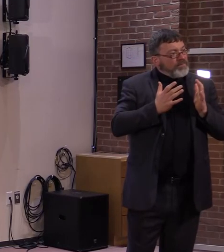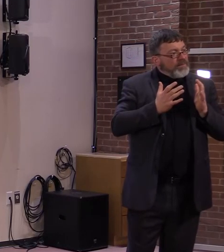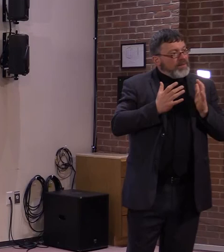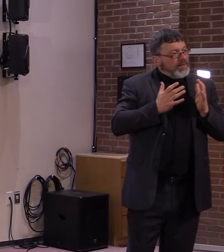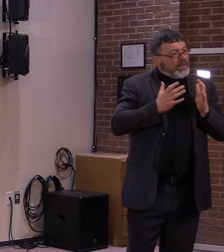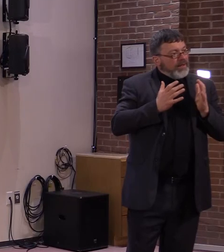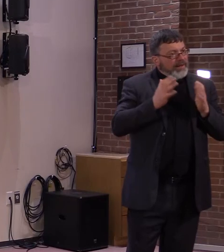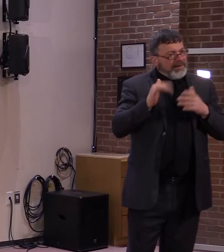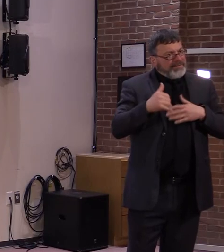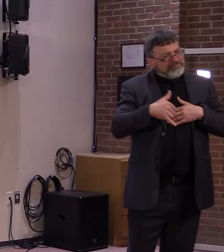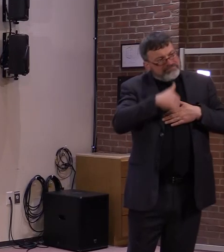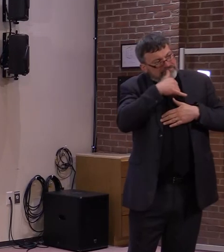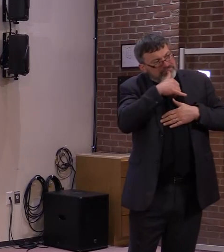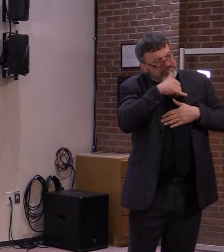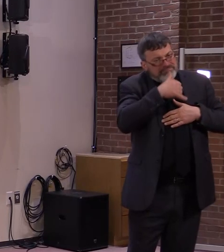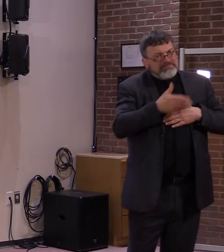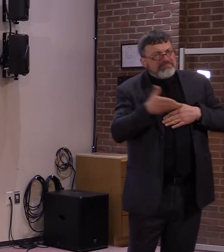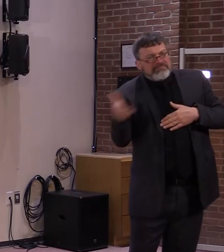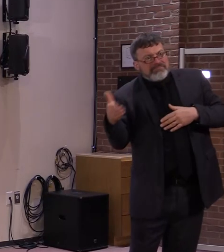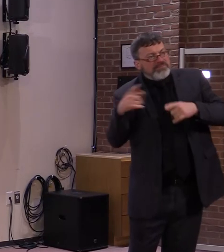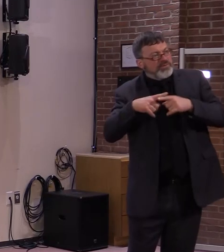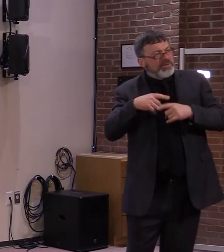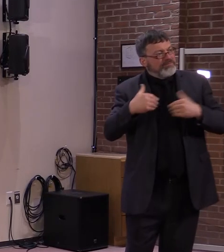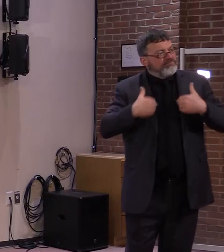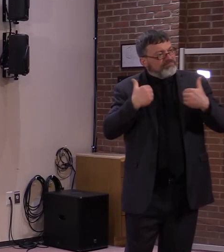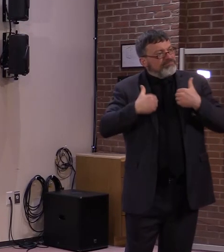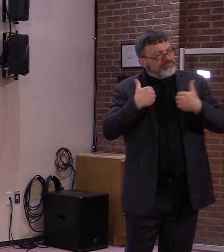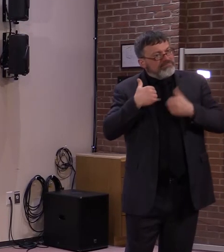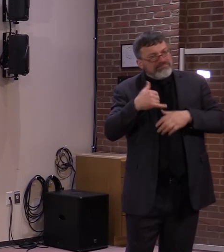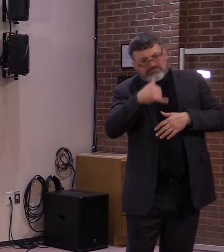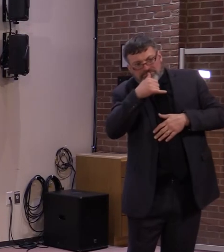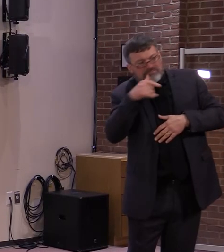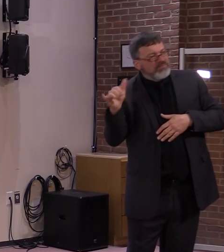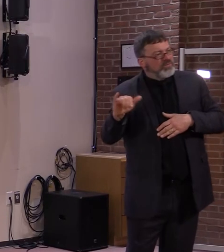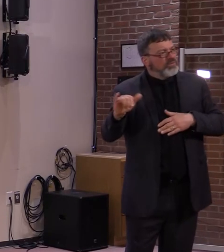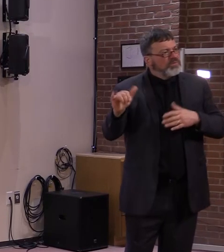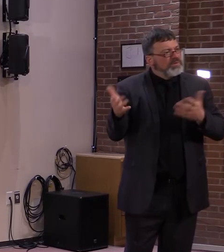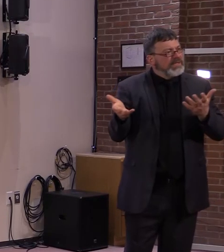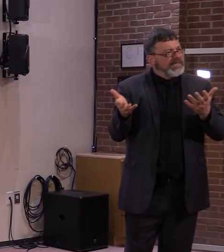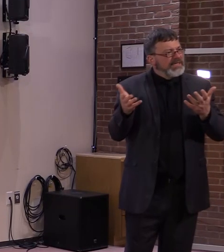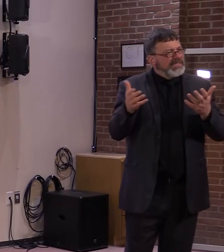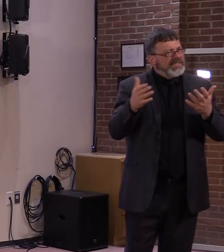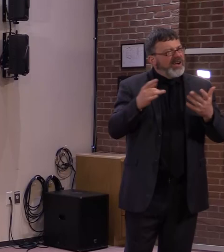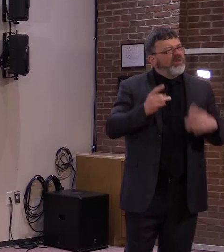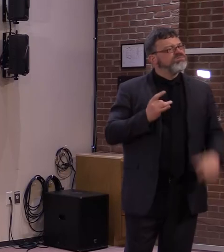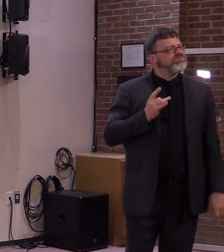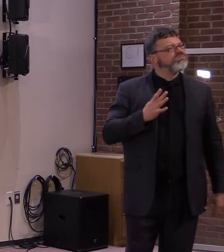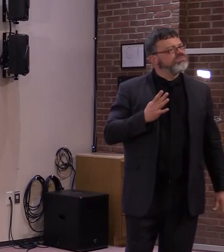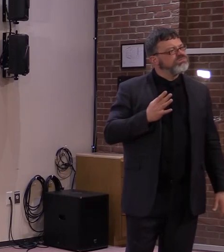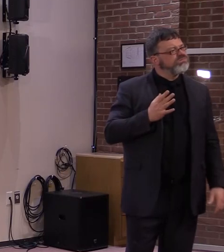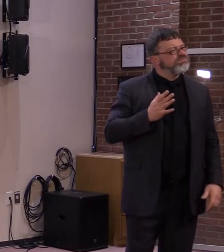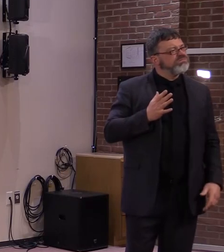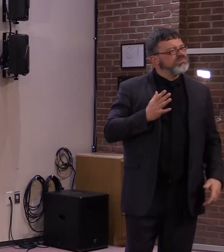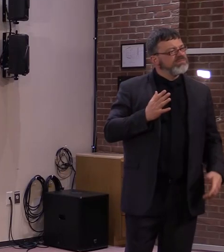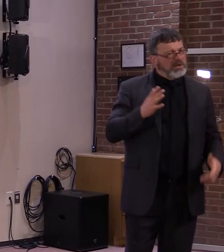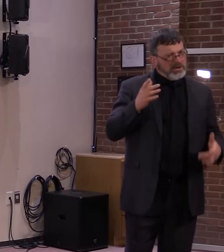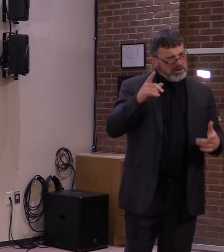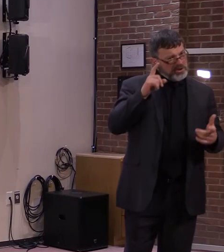same consideration if something horrible happens to them. So, I mean, how do you,